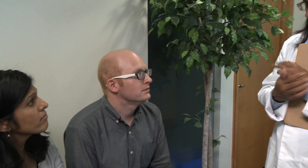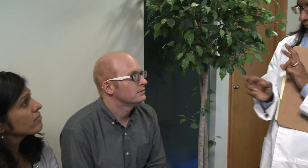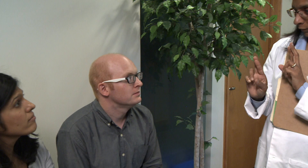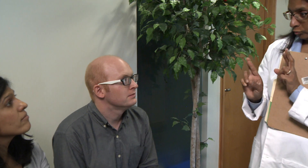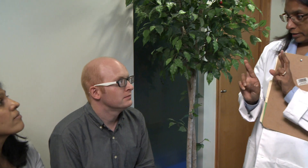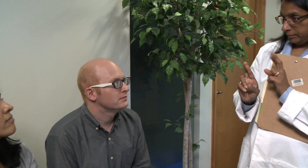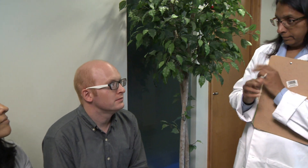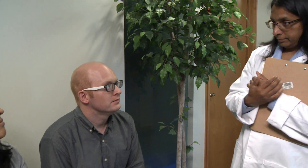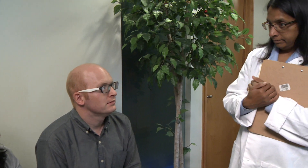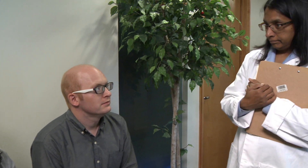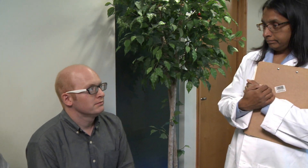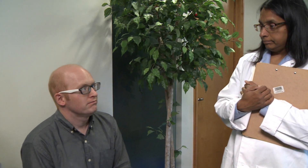Are you ready?